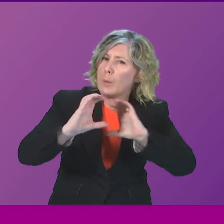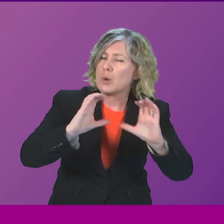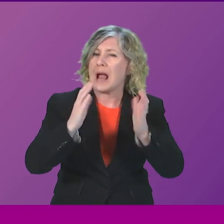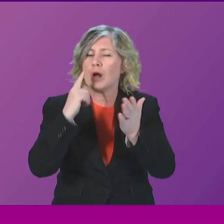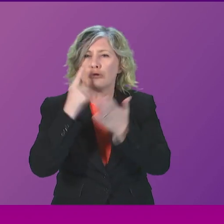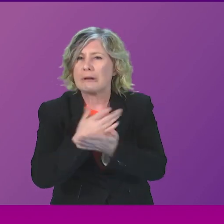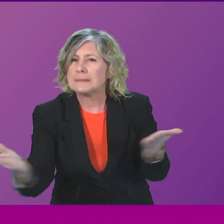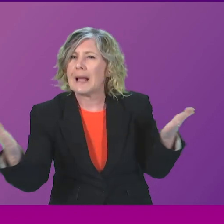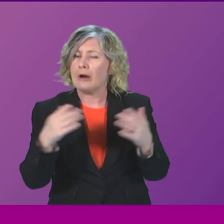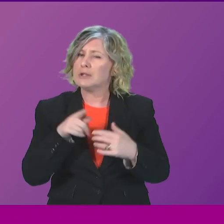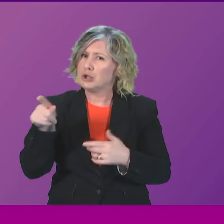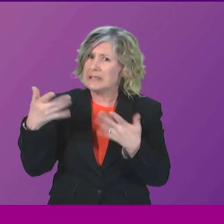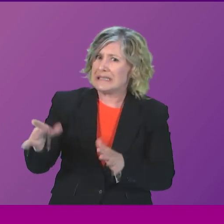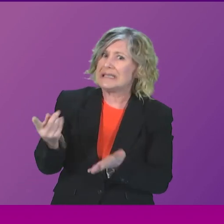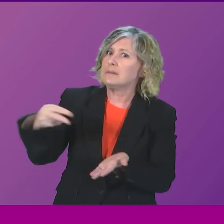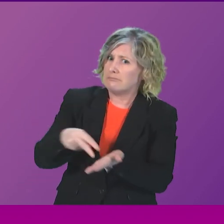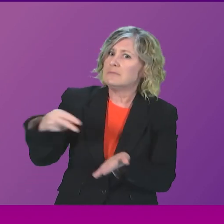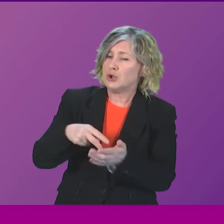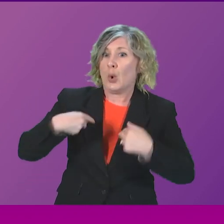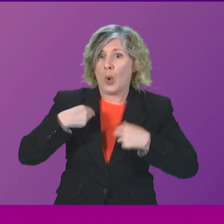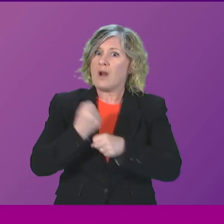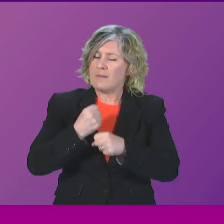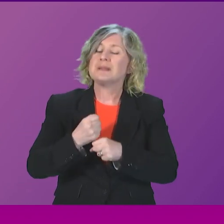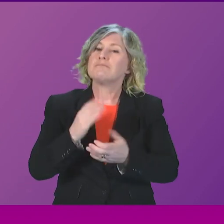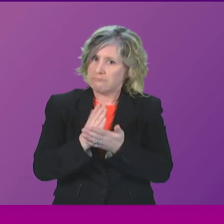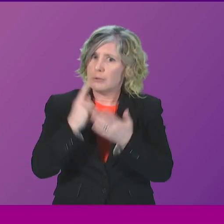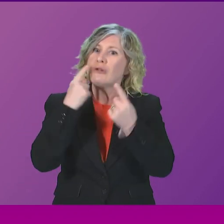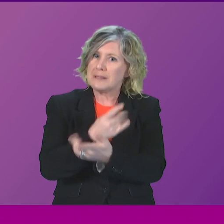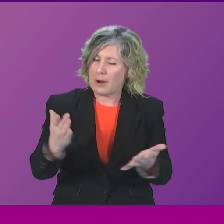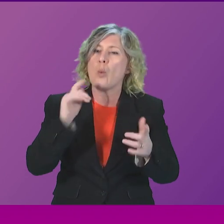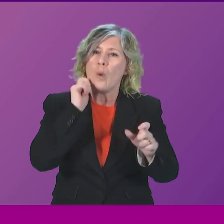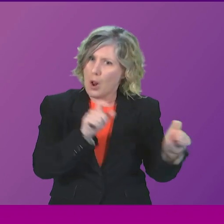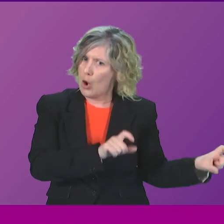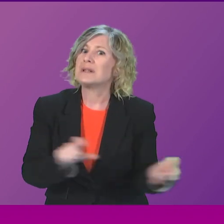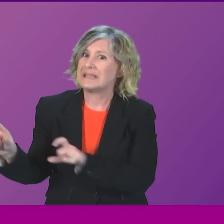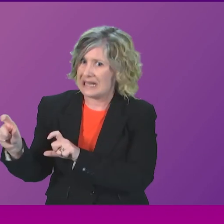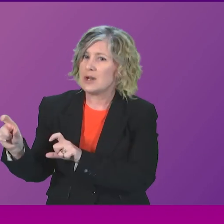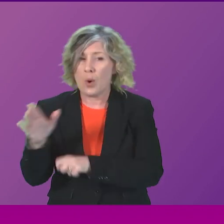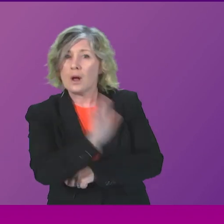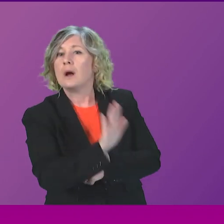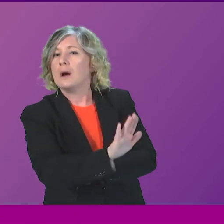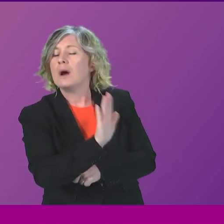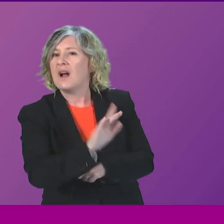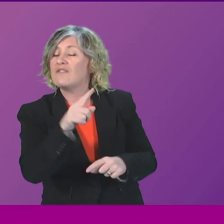possible. So, we are transparent as a government. We'll continue to be transparent. First Minister,